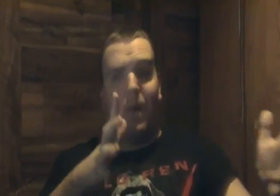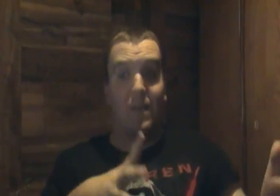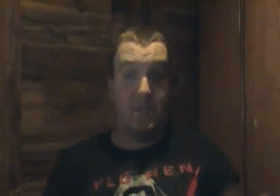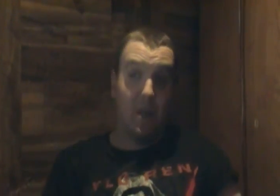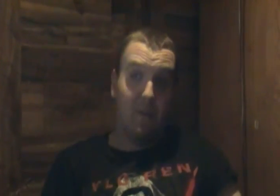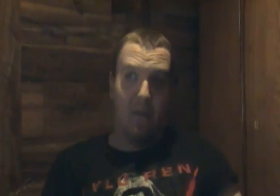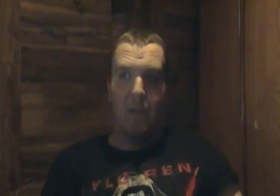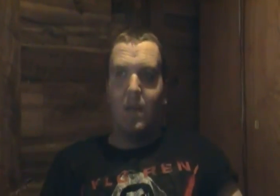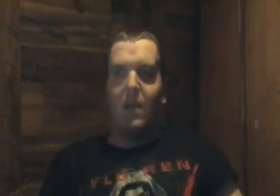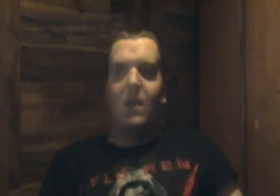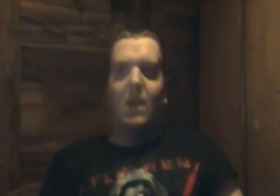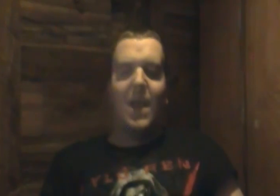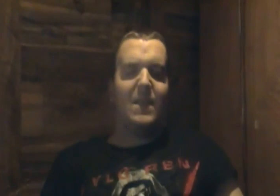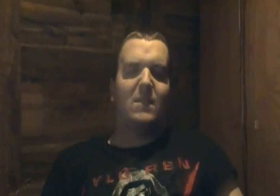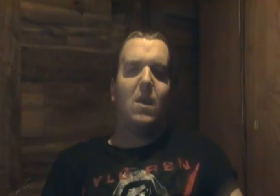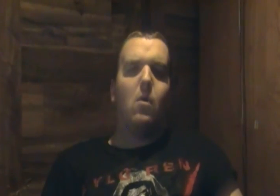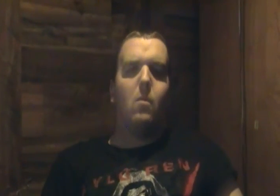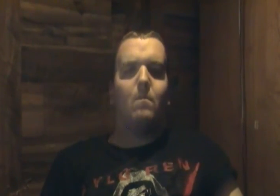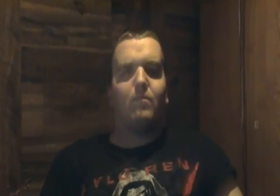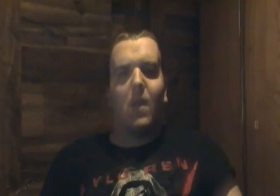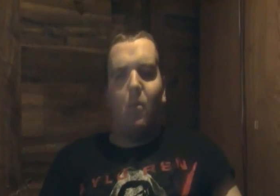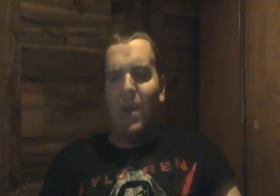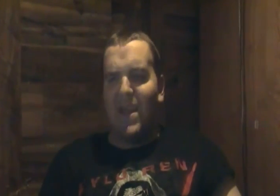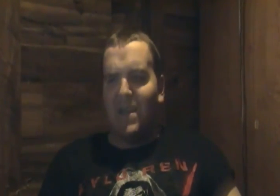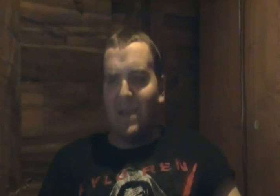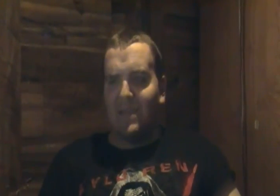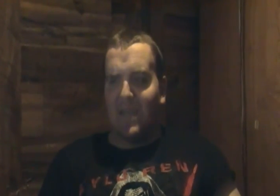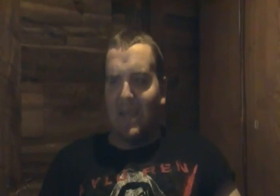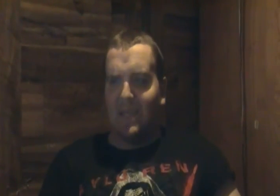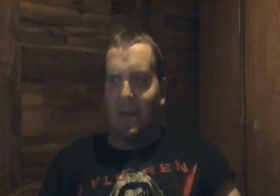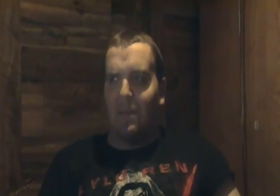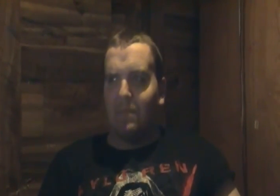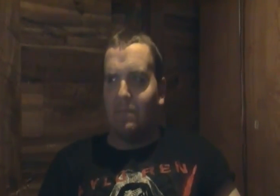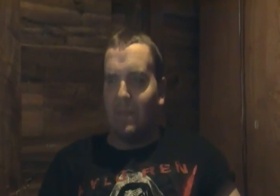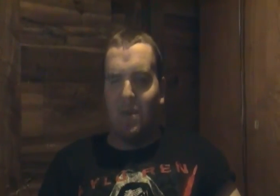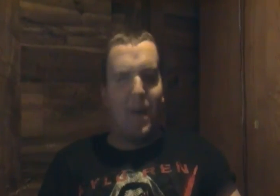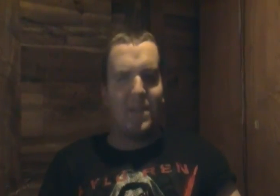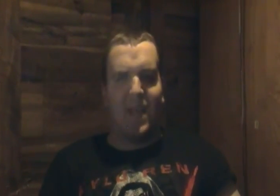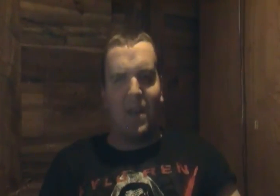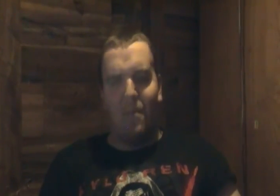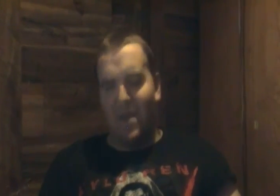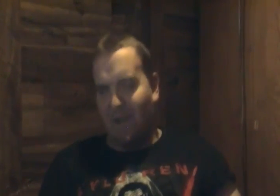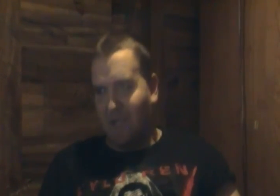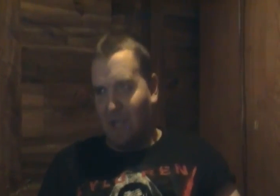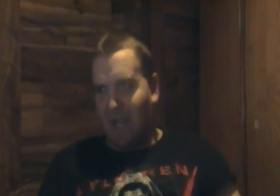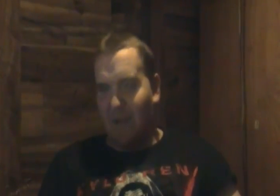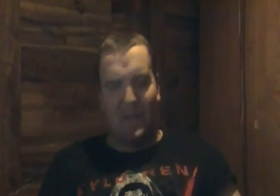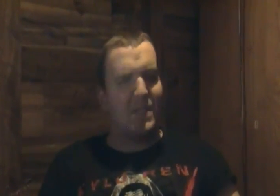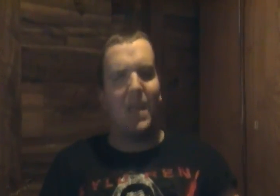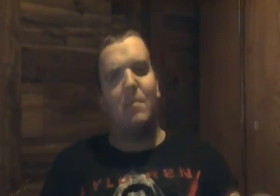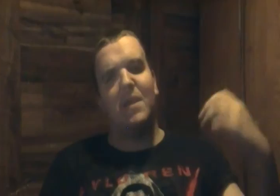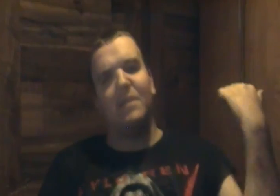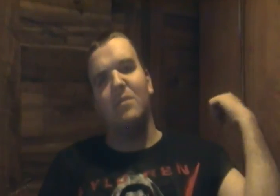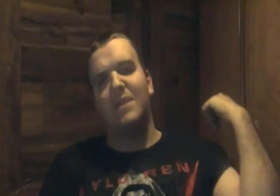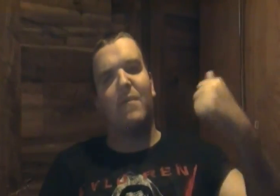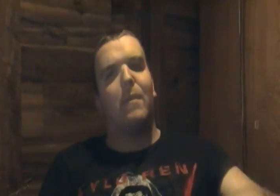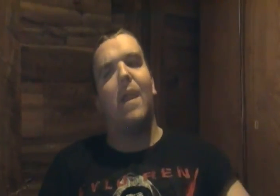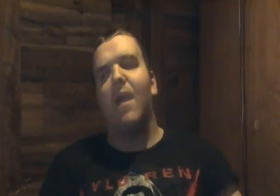to do all this stuff and so what he does is um everybody's like oh man this is lame this is lame he loses everybody